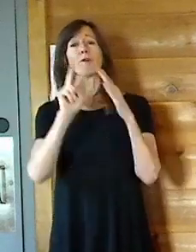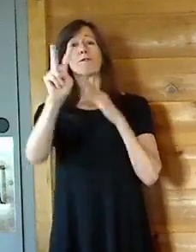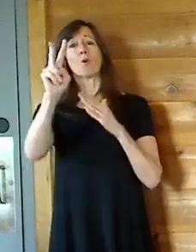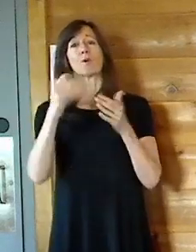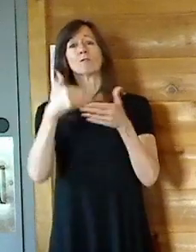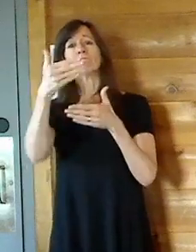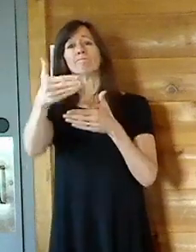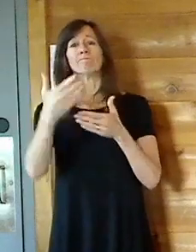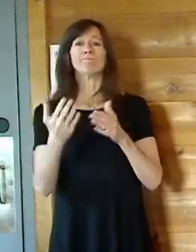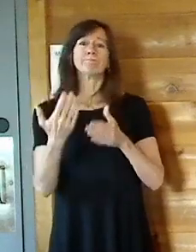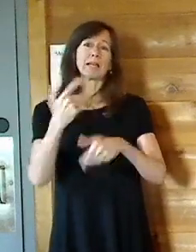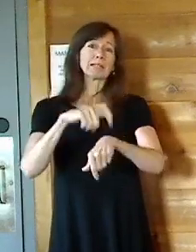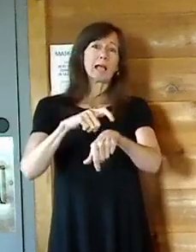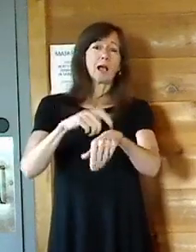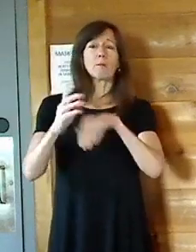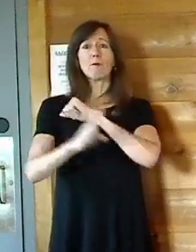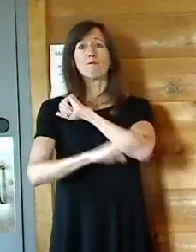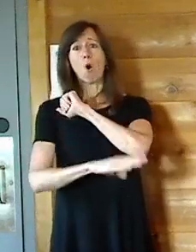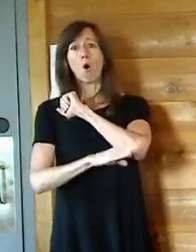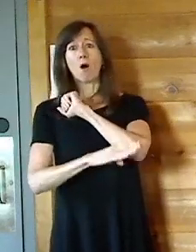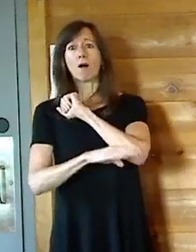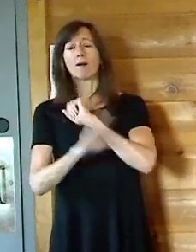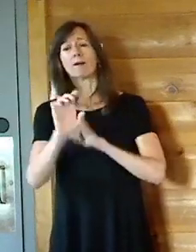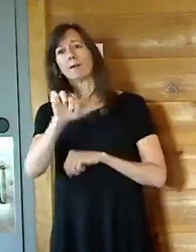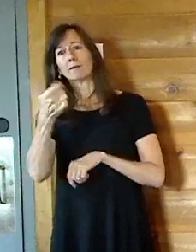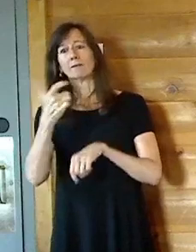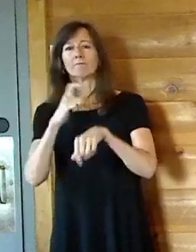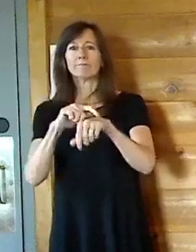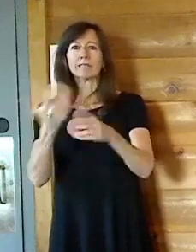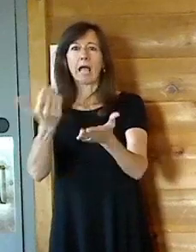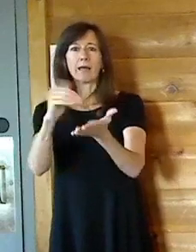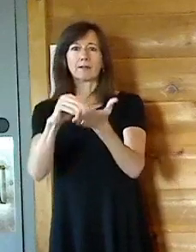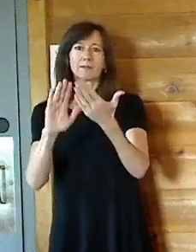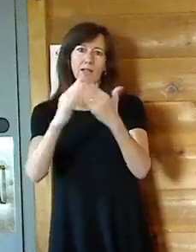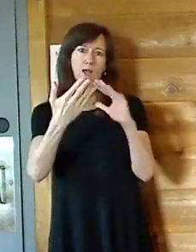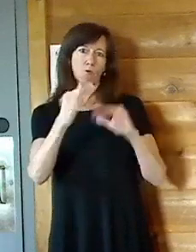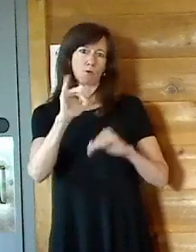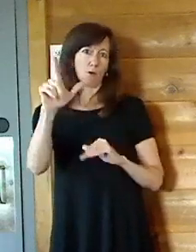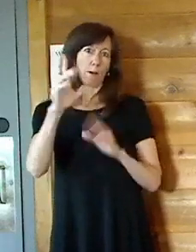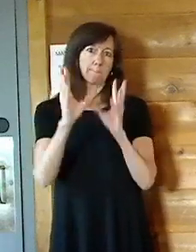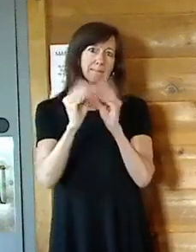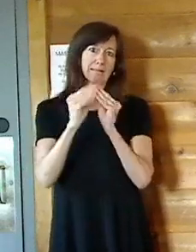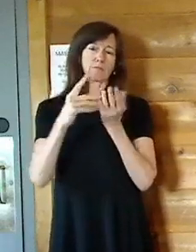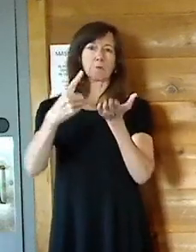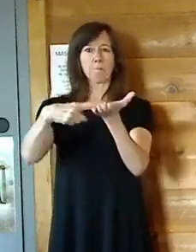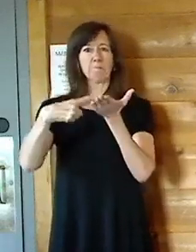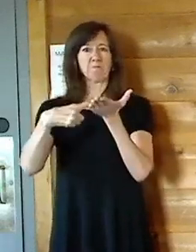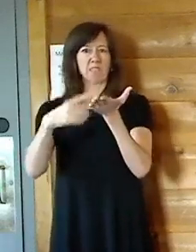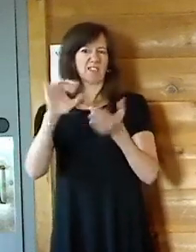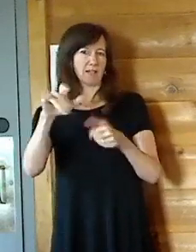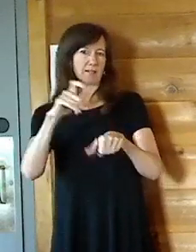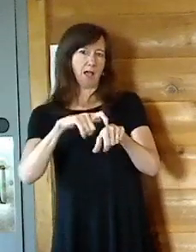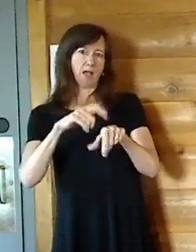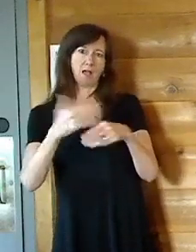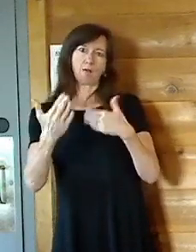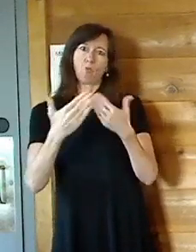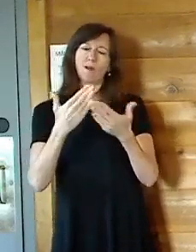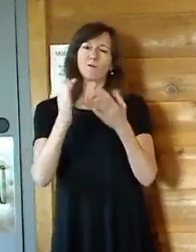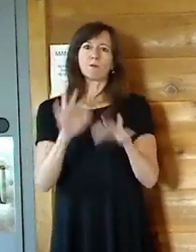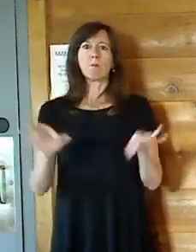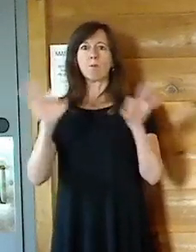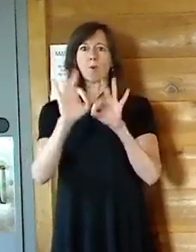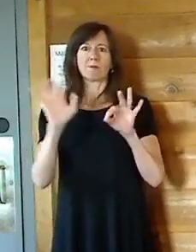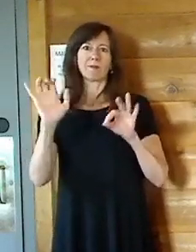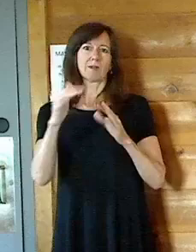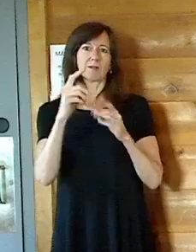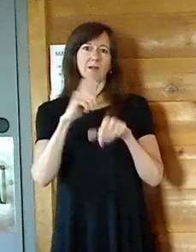meetings and discussing whatever may be on our agenda at that moment in time. But with that, if there's a reason to reconvene for a